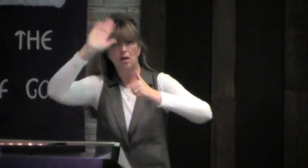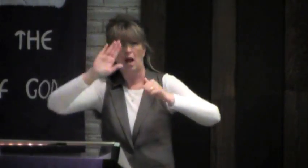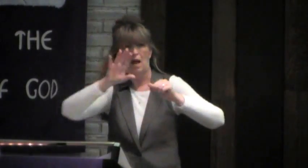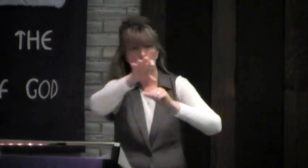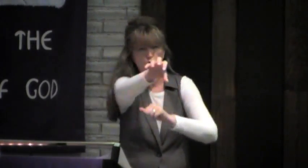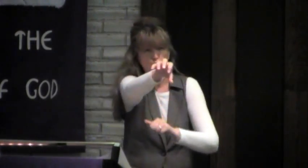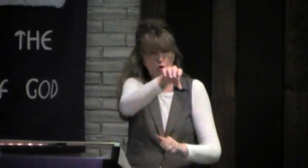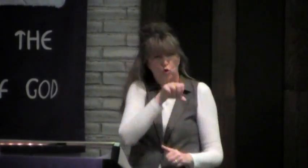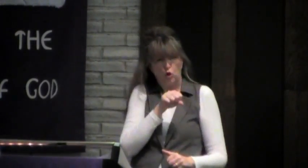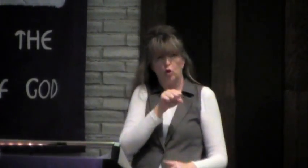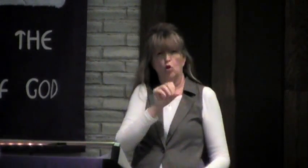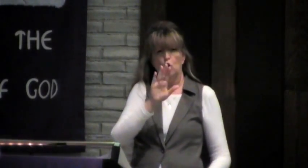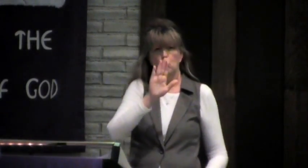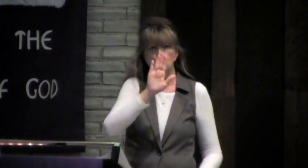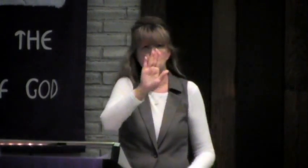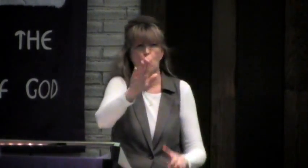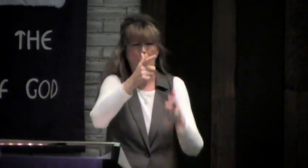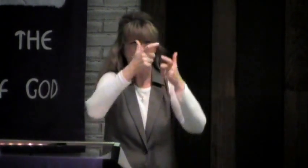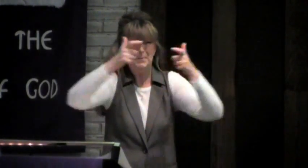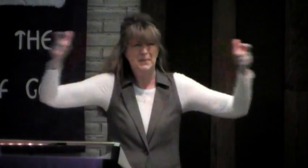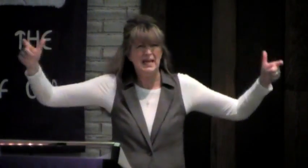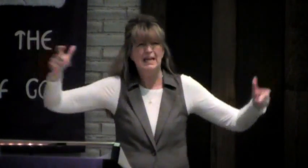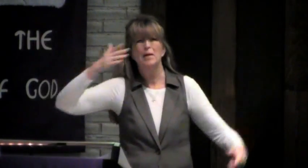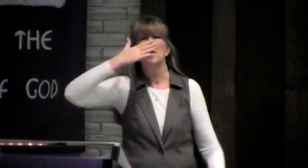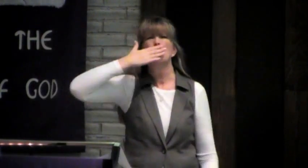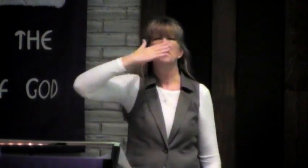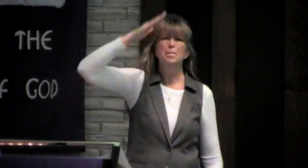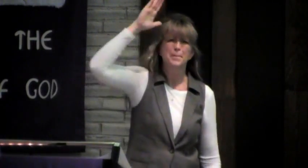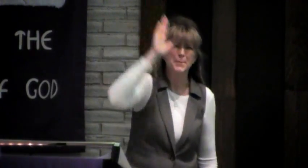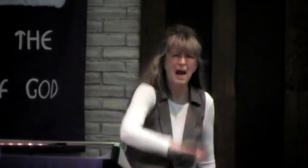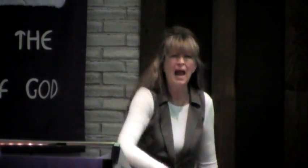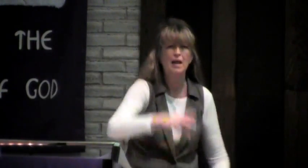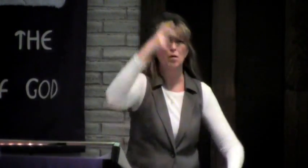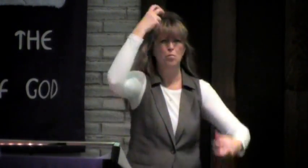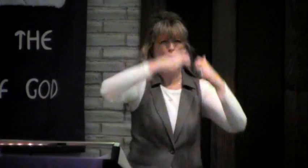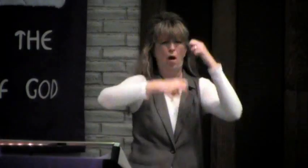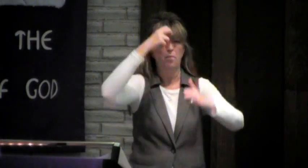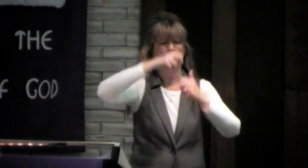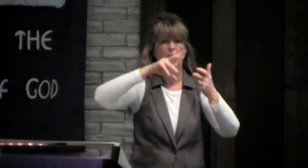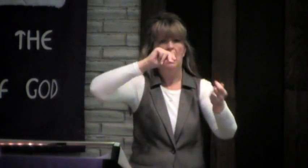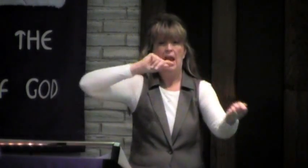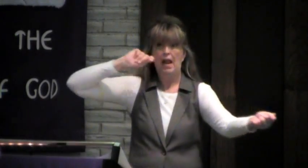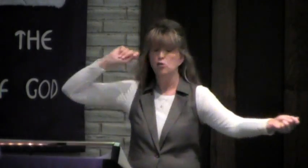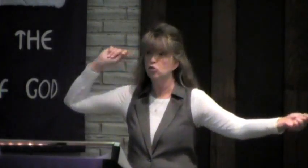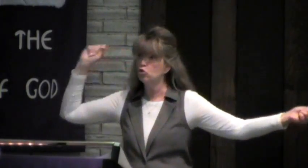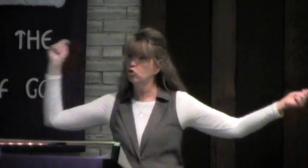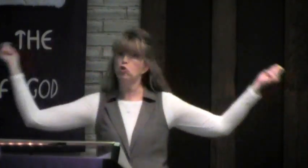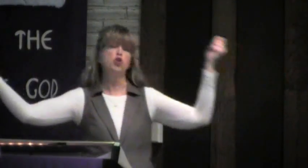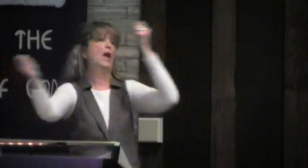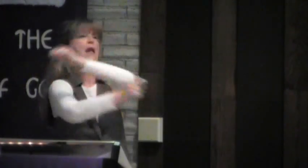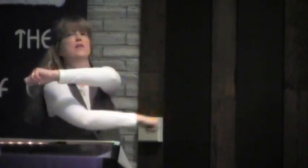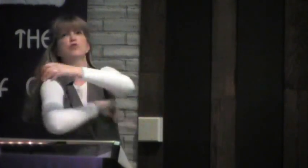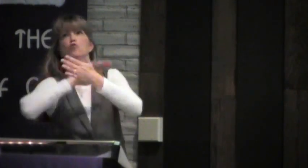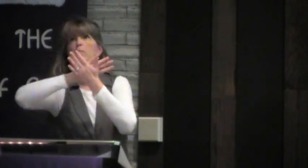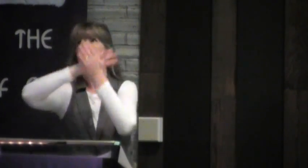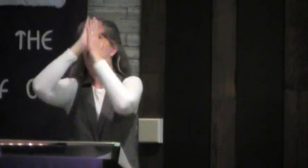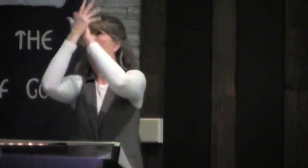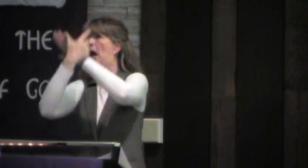so vividly how God has taken your biggest and worst problem and transformed